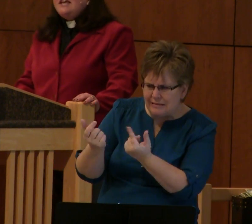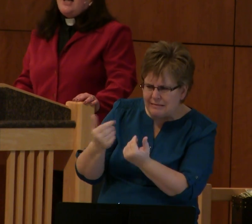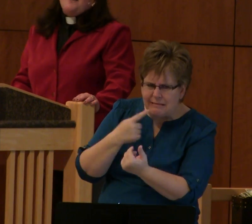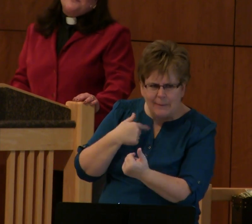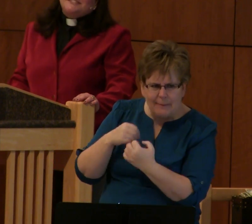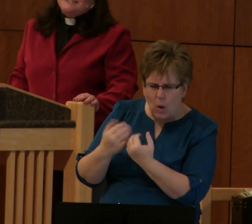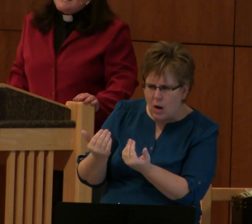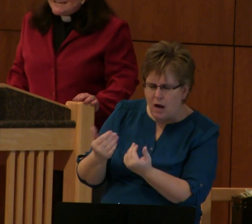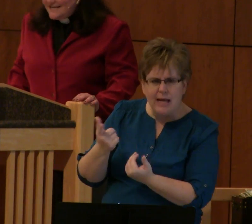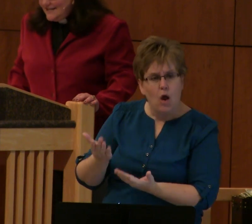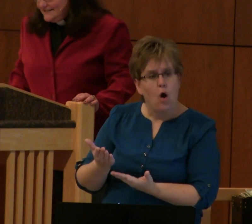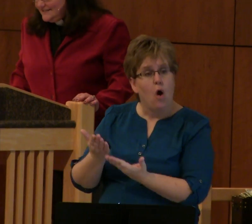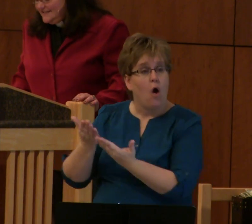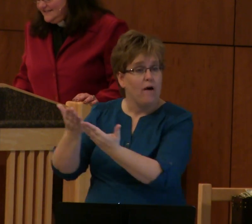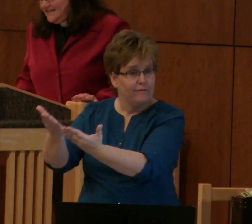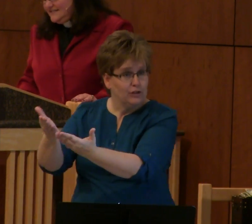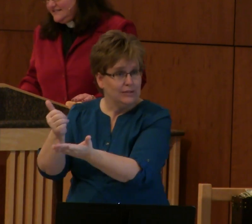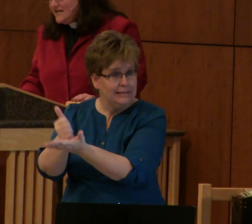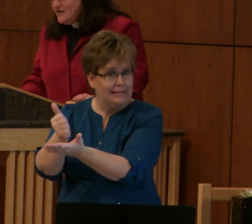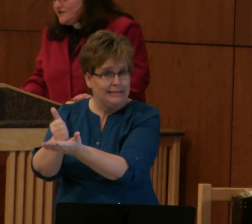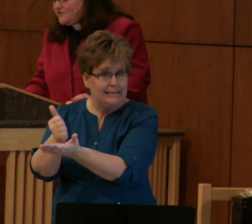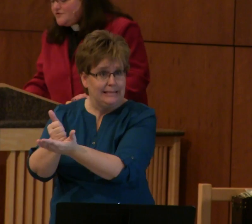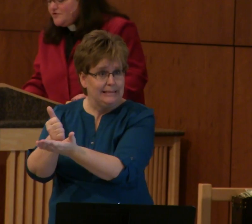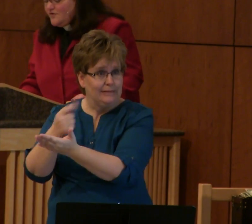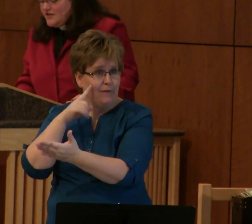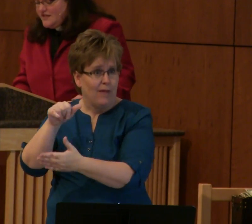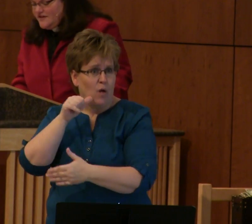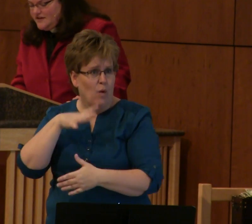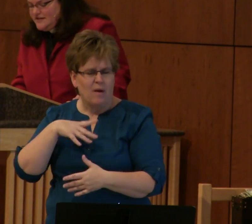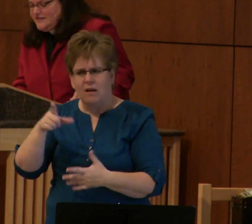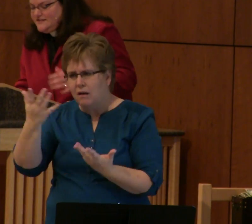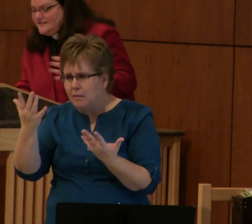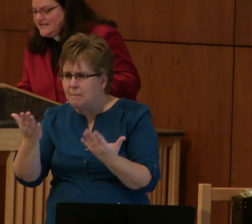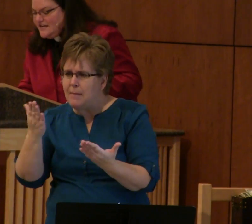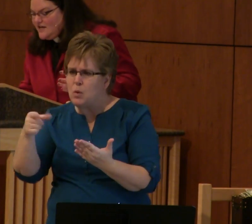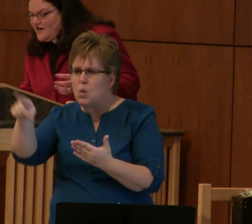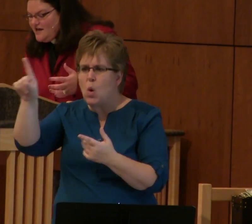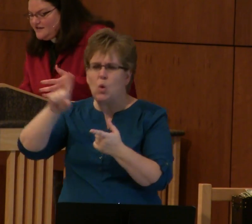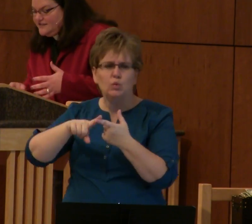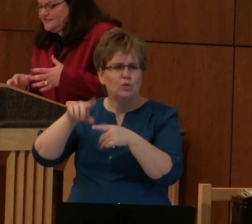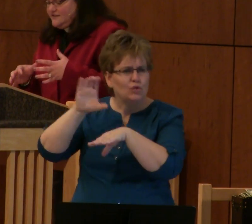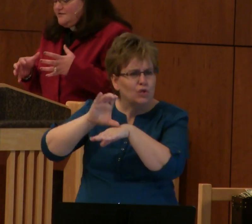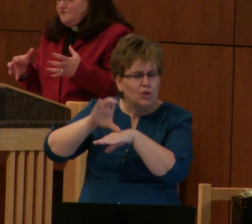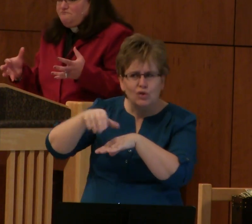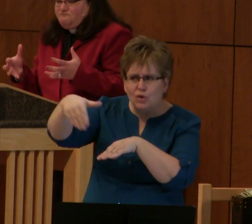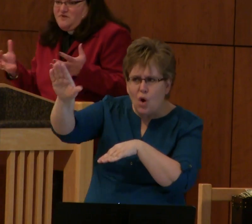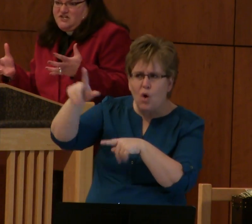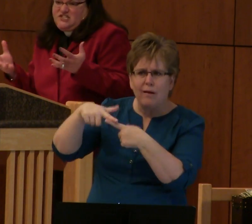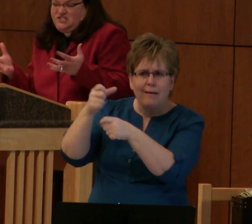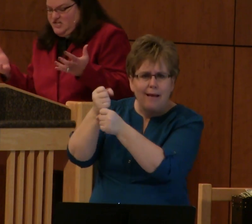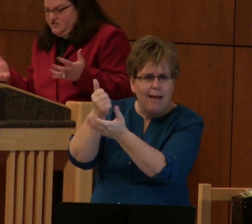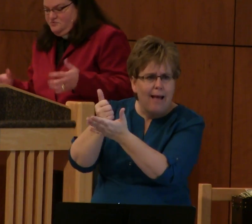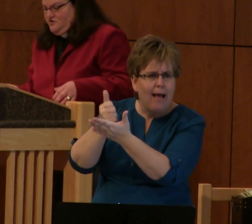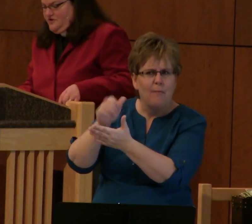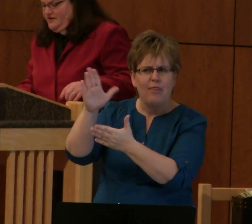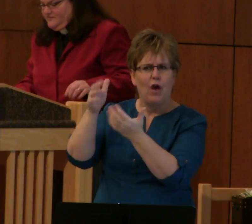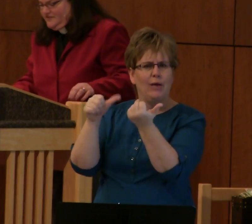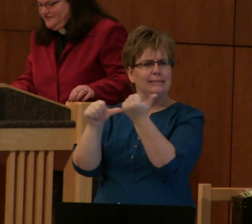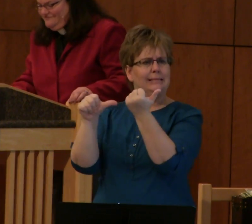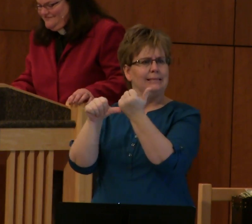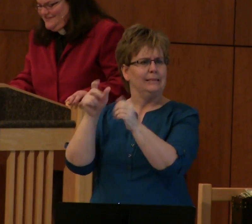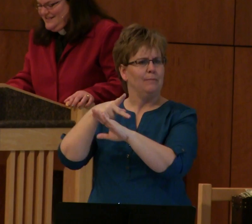He offers the needed assistance through the synagogue's assistance